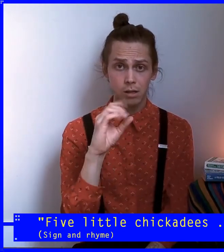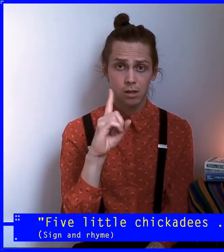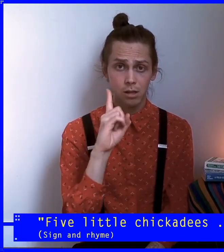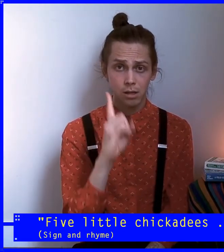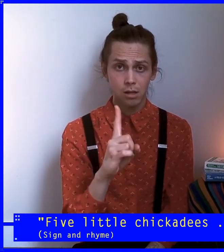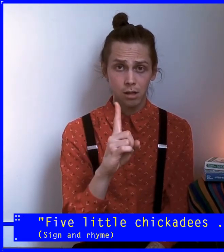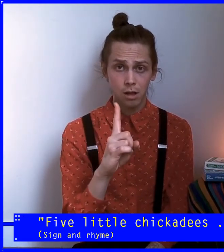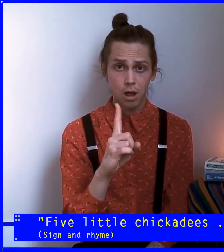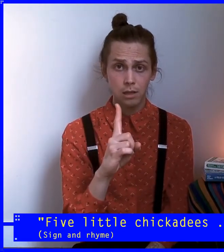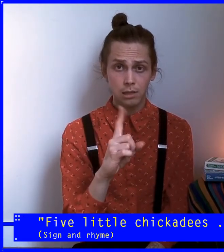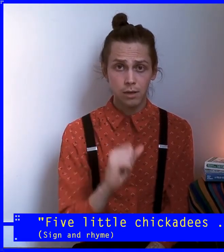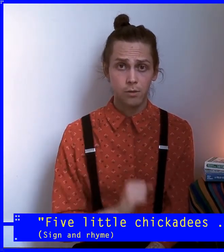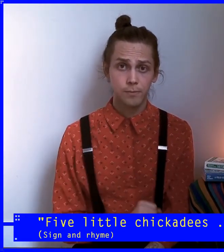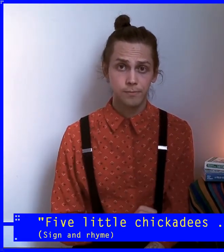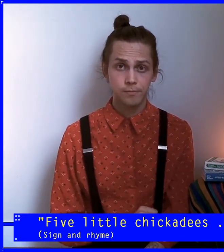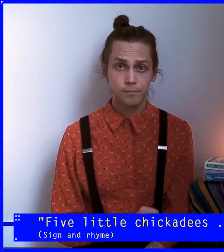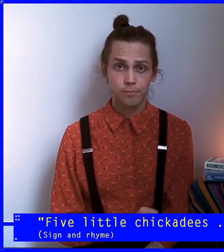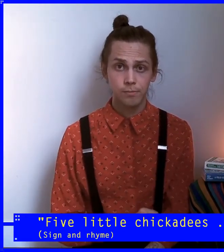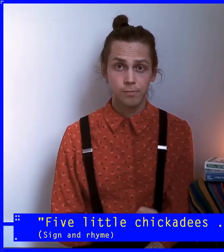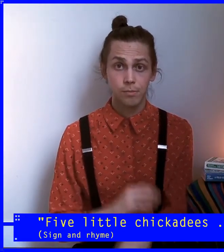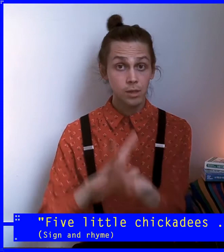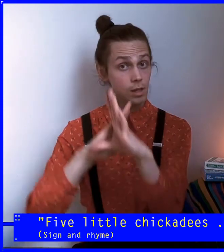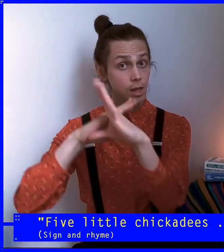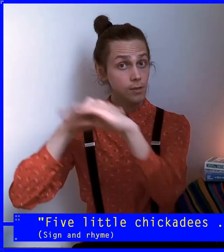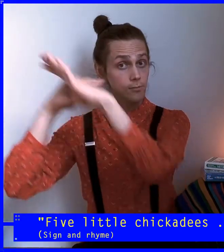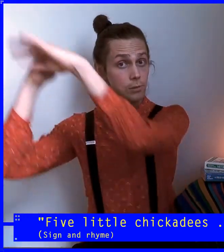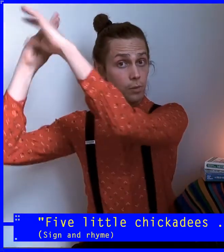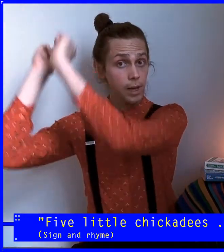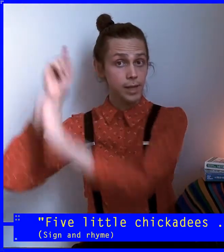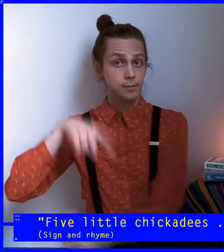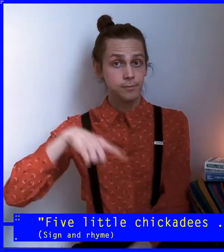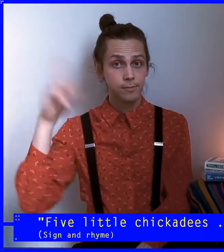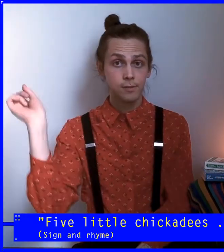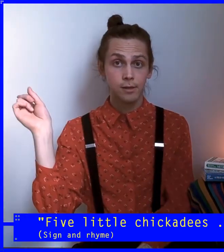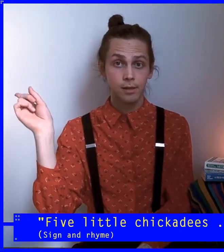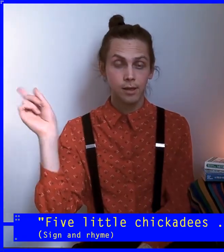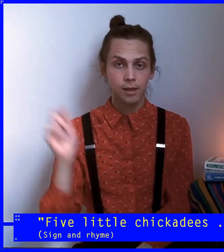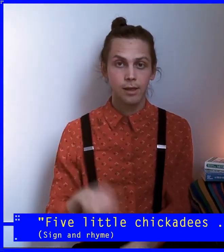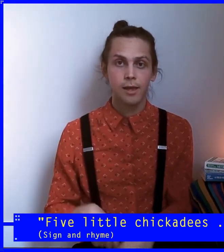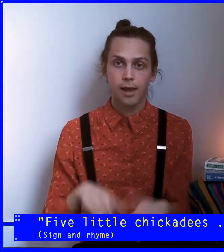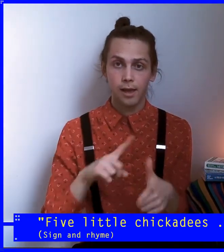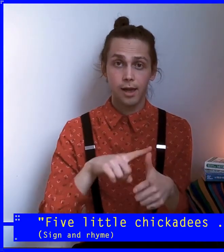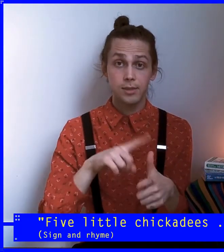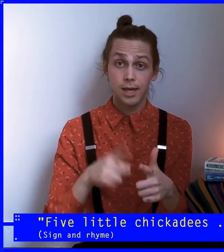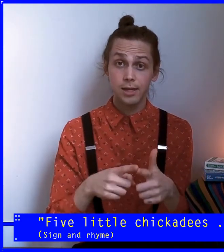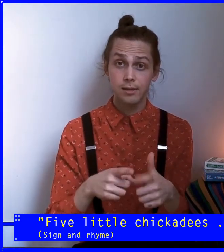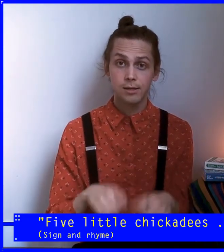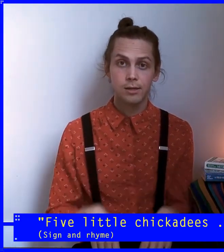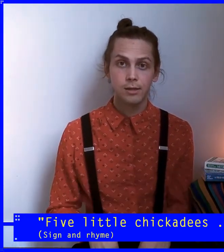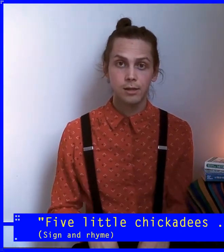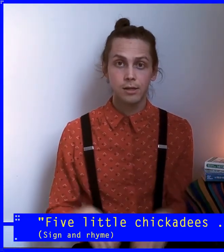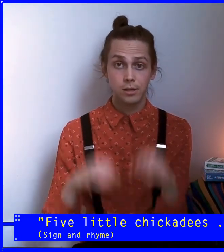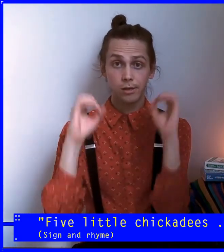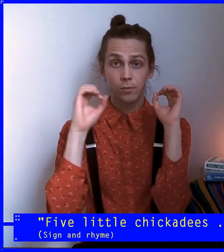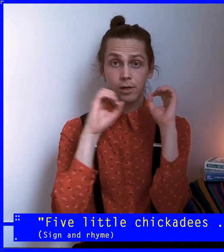All alone. It flew away. And then there were